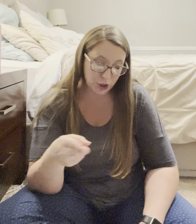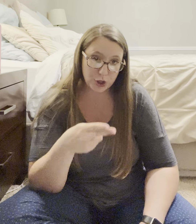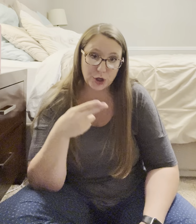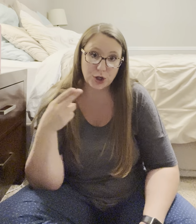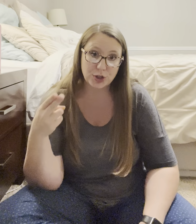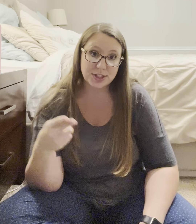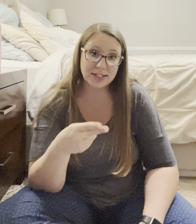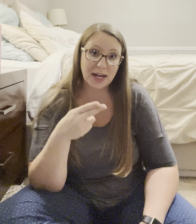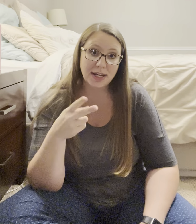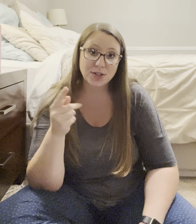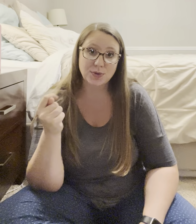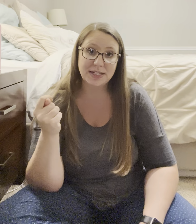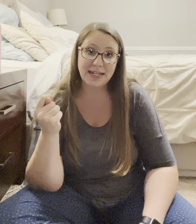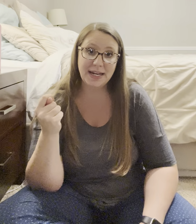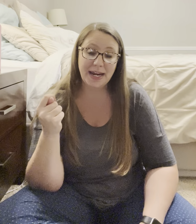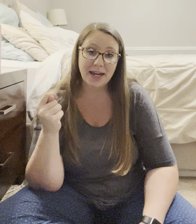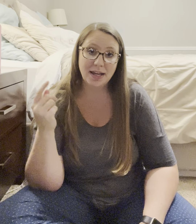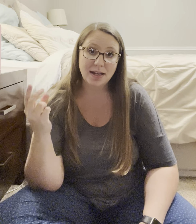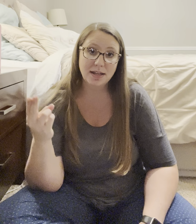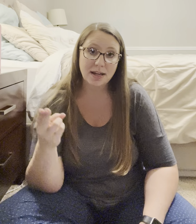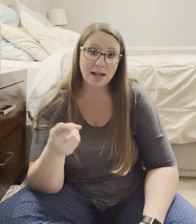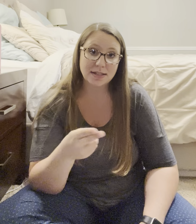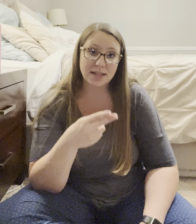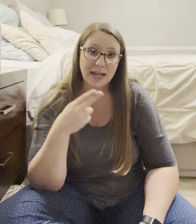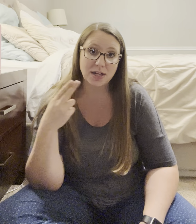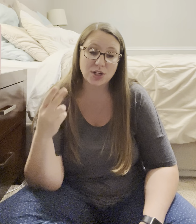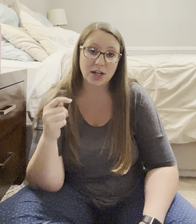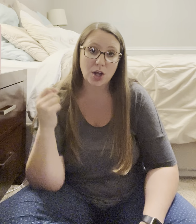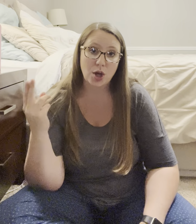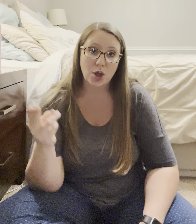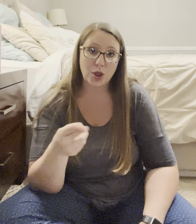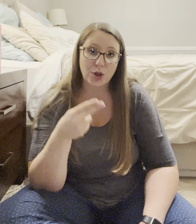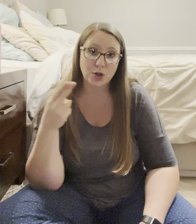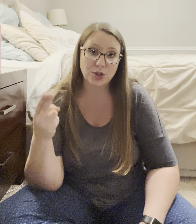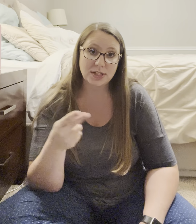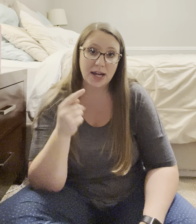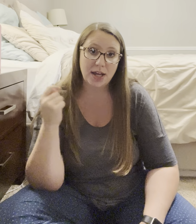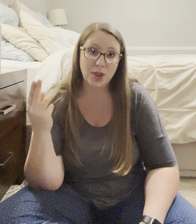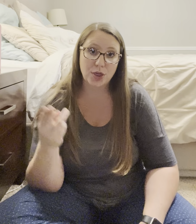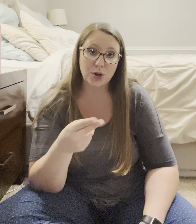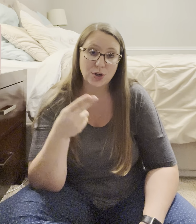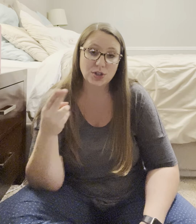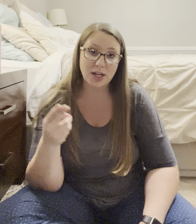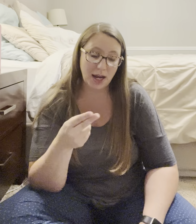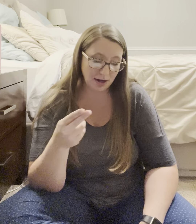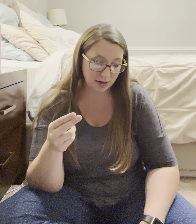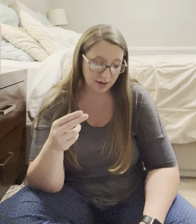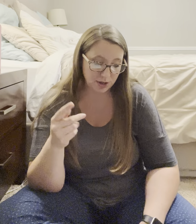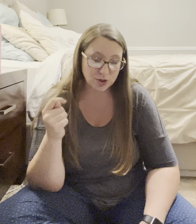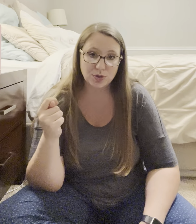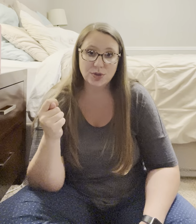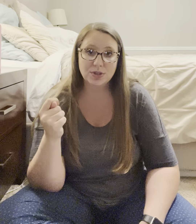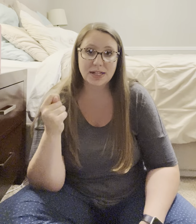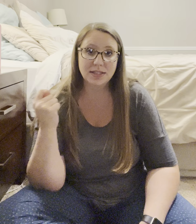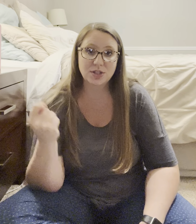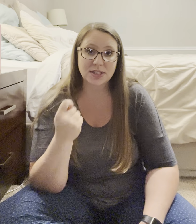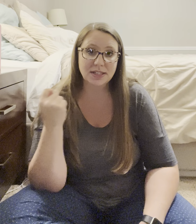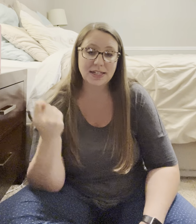Thursday. So, T hand to the H hand. Thursday. Thursday. So, Tuesday is just the T